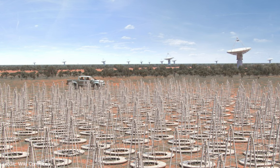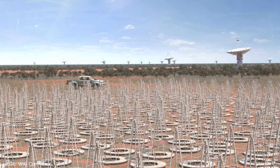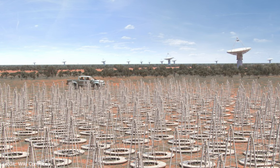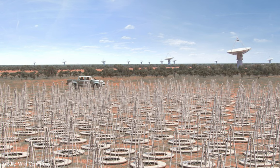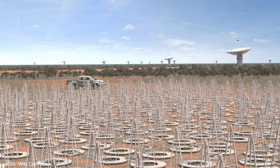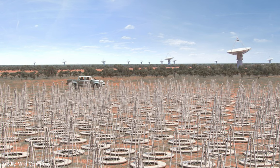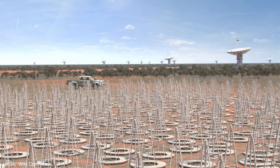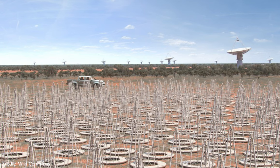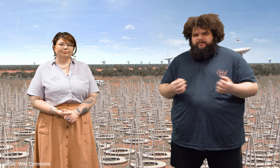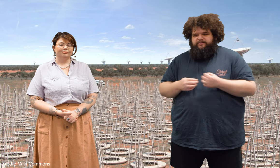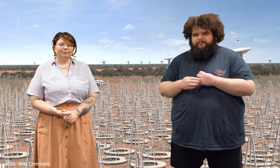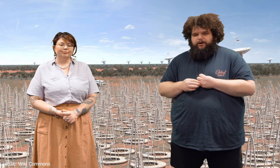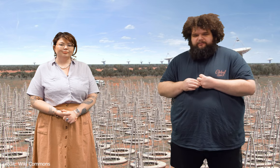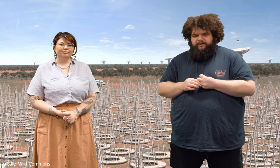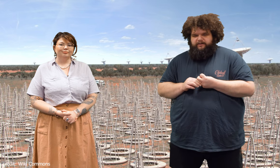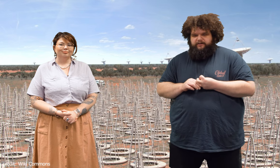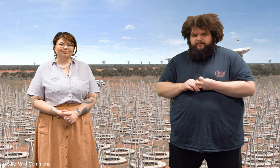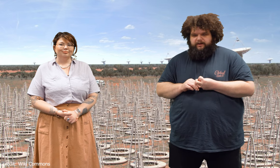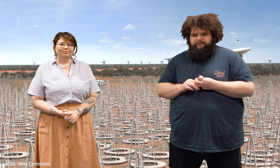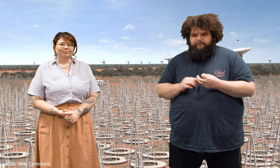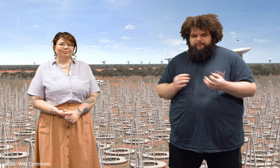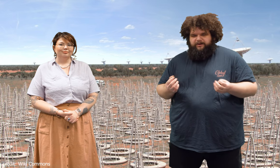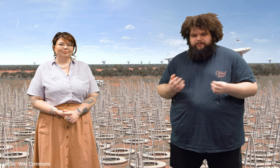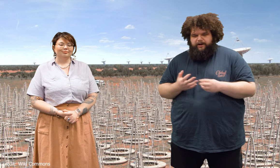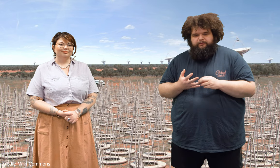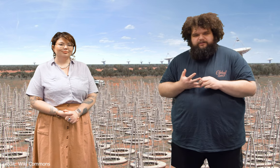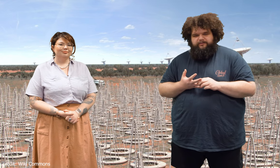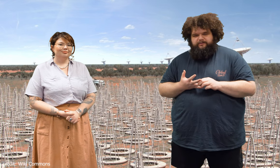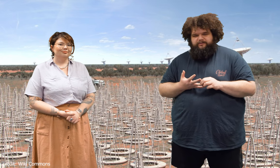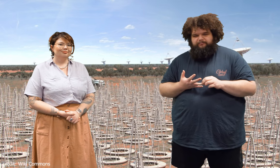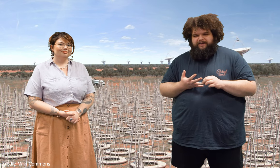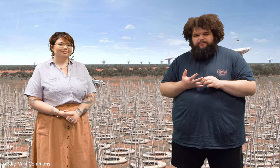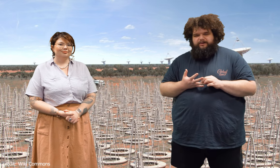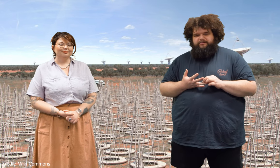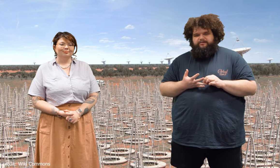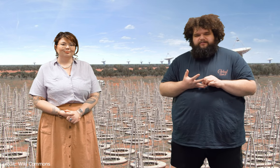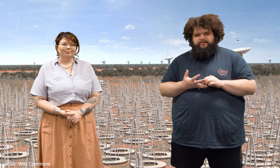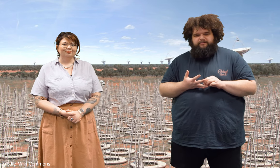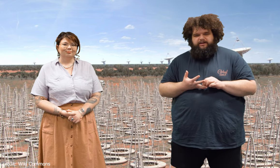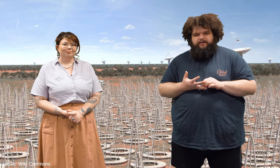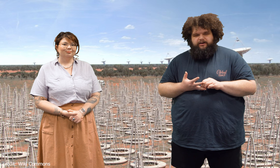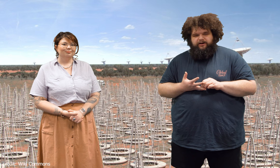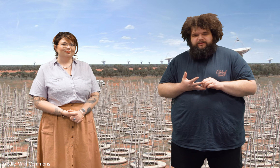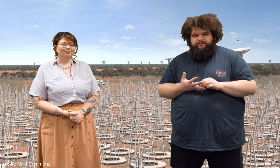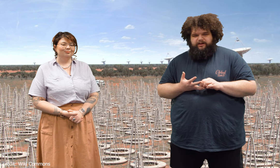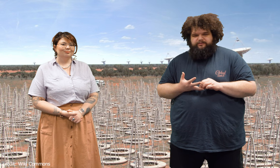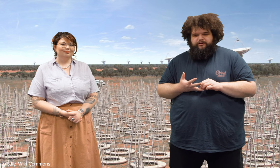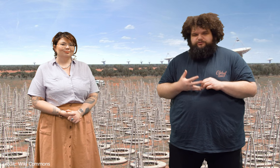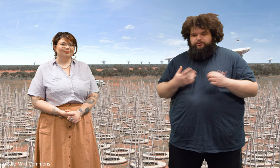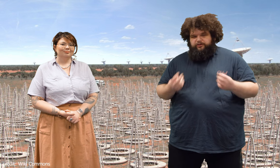Australia, and is considered perfect for minimising radio interference and maximising the sensitivity of the telescope due to